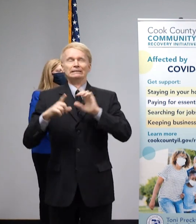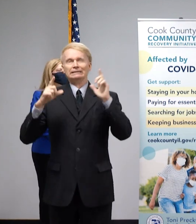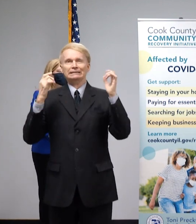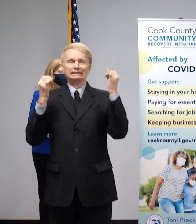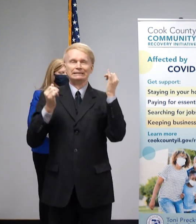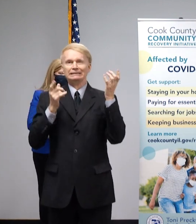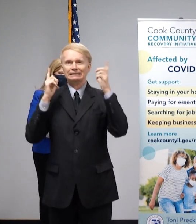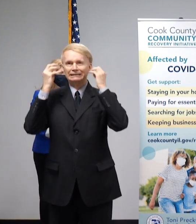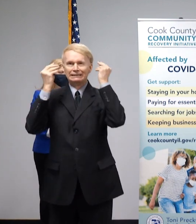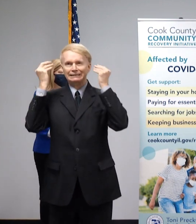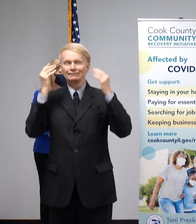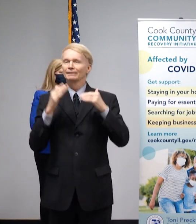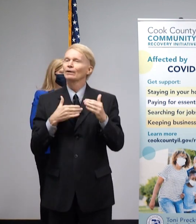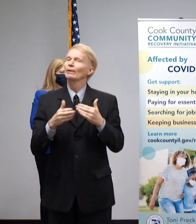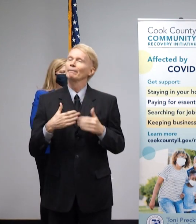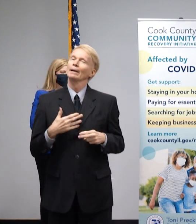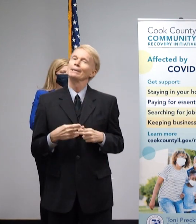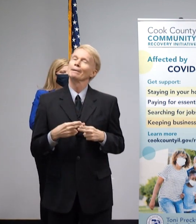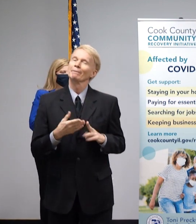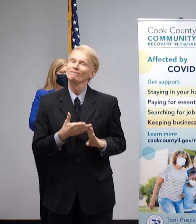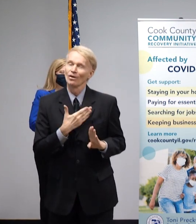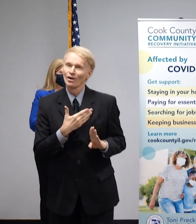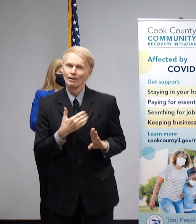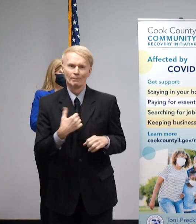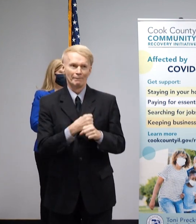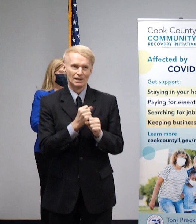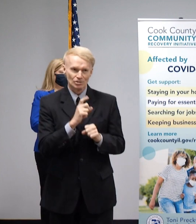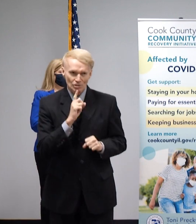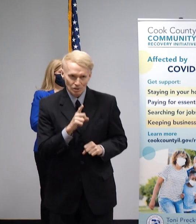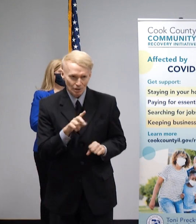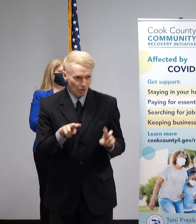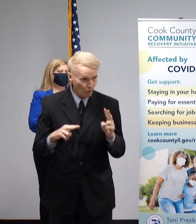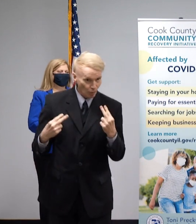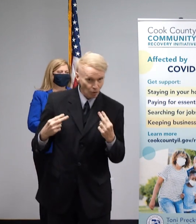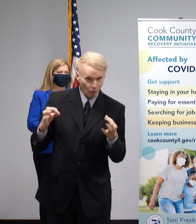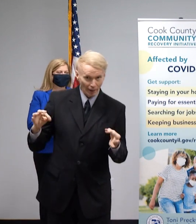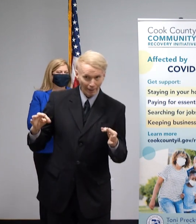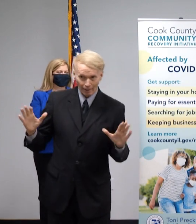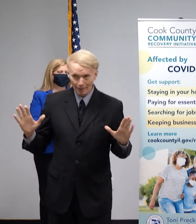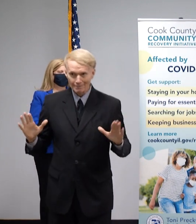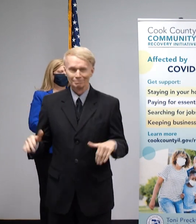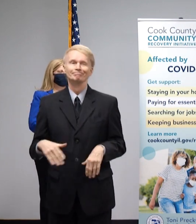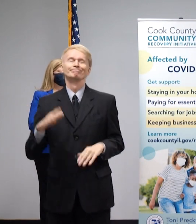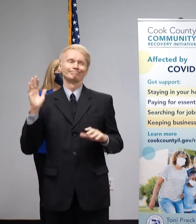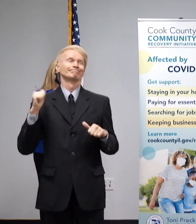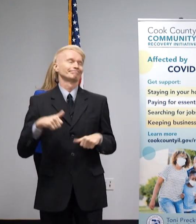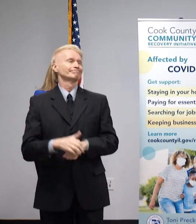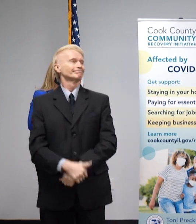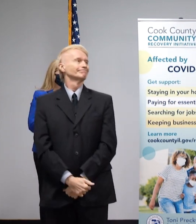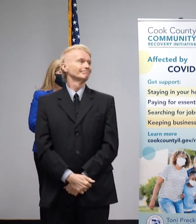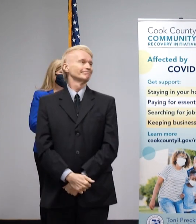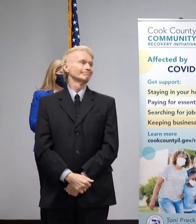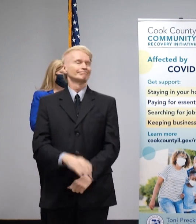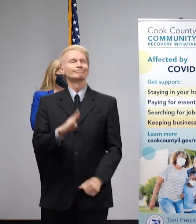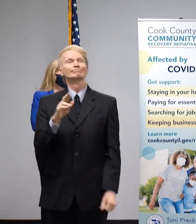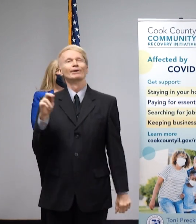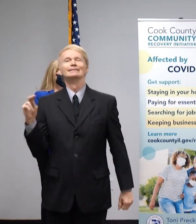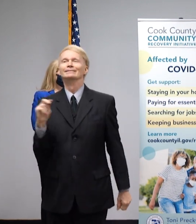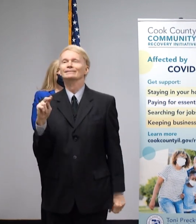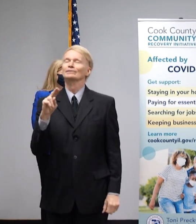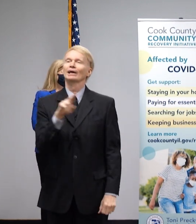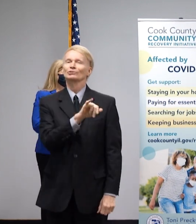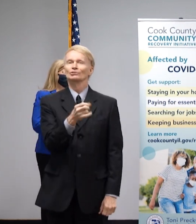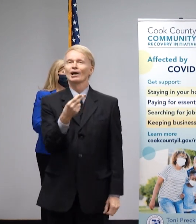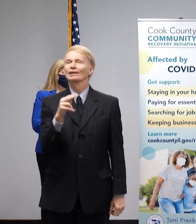about that. So before I say my name, I just wanted to make sure that I looked appropriate. All right, thumbs up. My name is Brandon Johnson. I